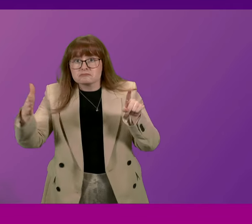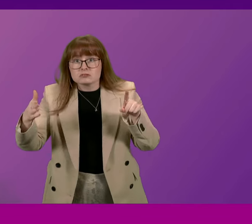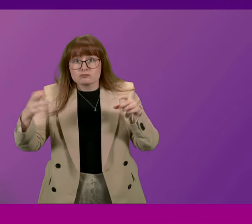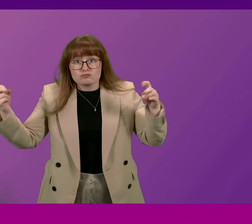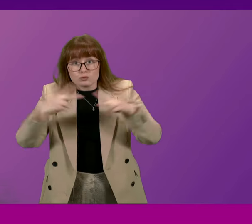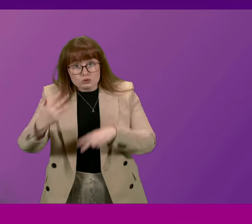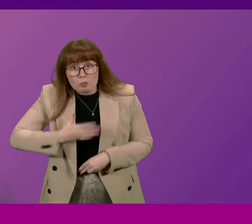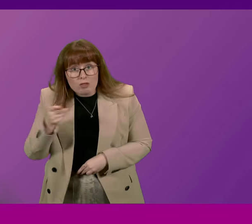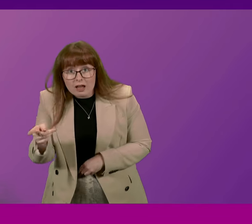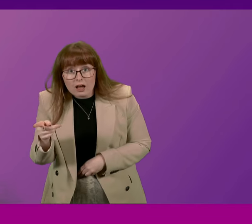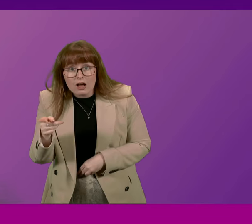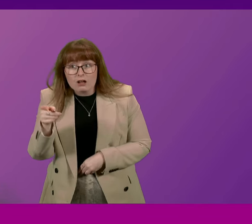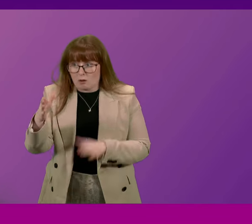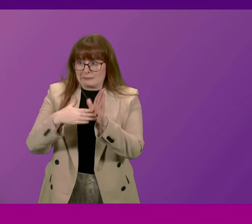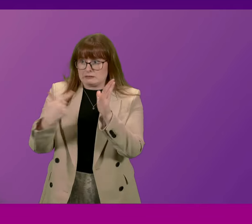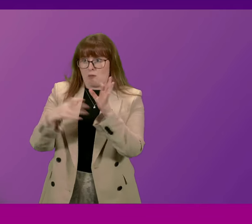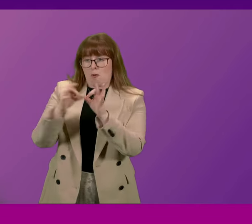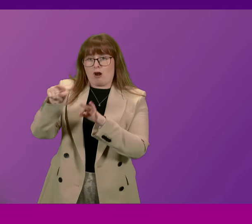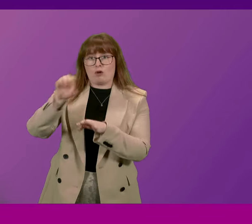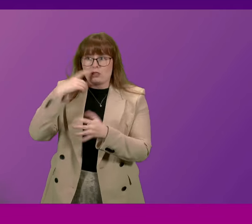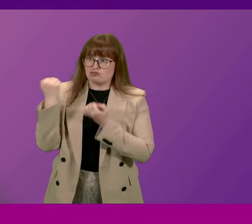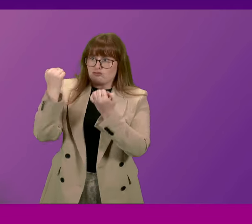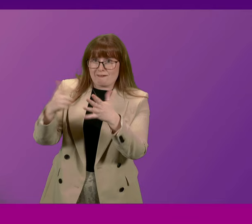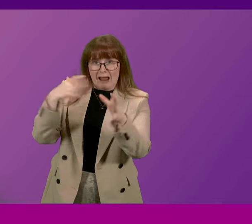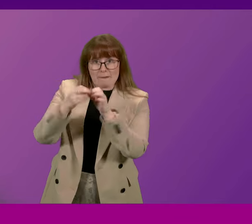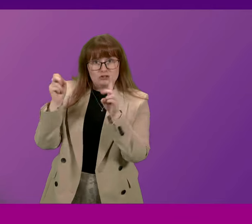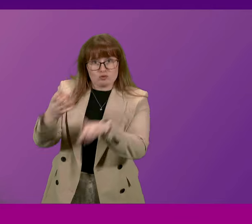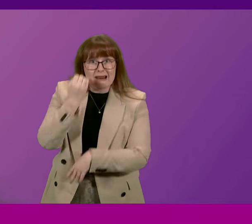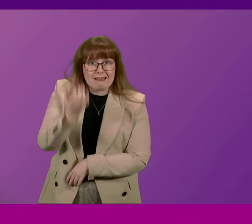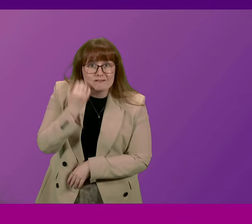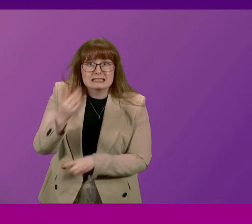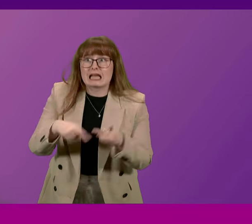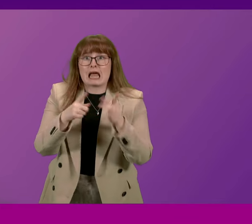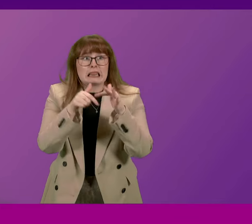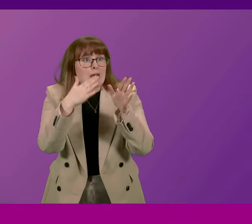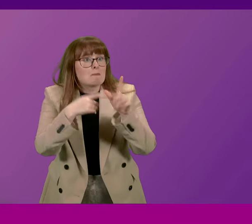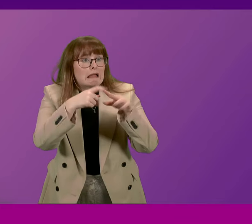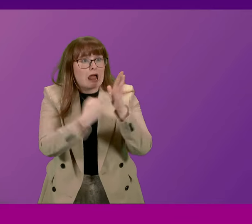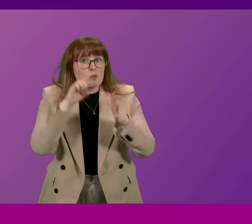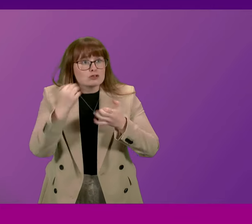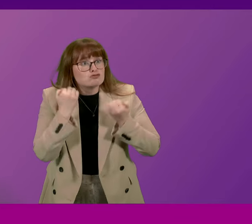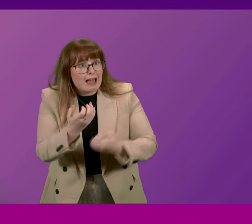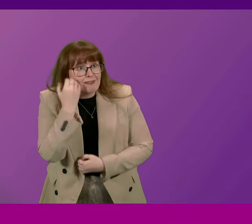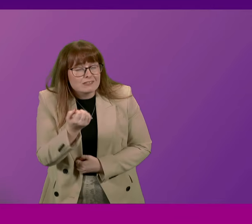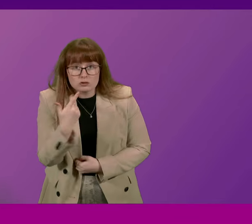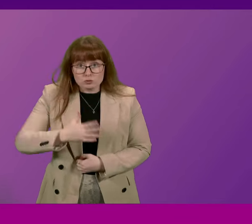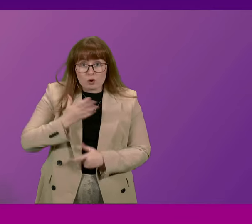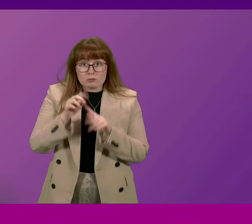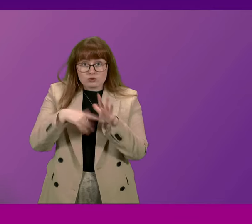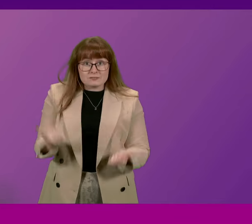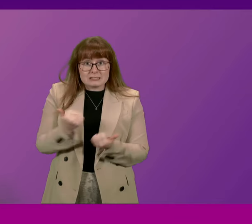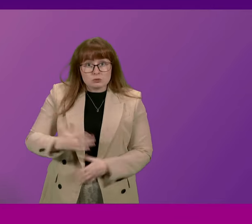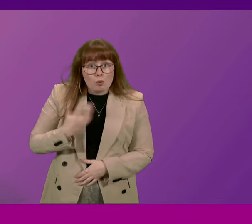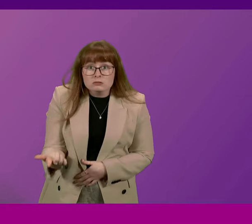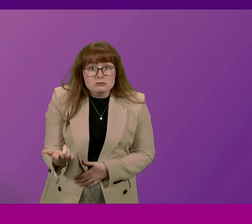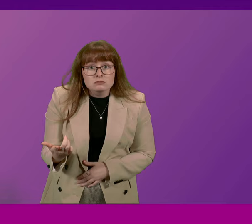Burnett sitting there. He'll be driving on the Aberdeen Western Peripheral Route. So will be Liam Kerr. Do they not want these projects to be delivered